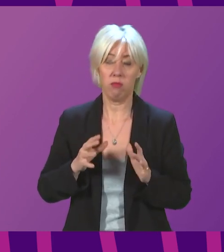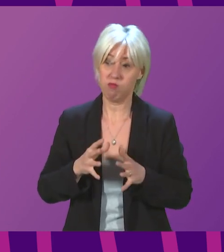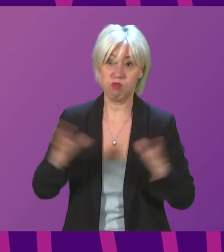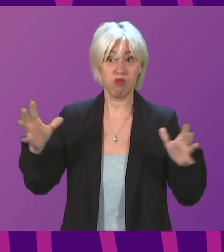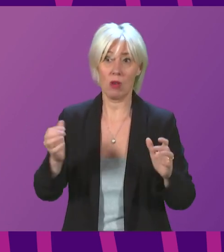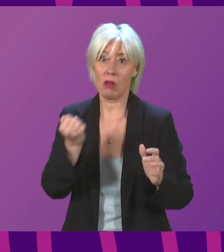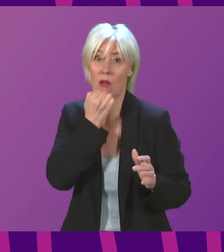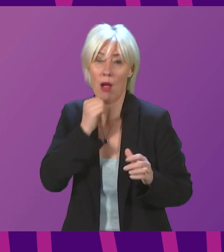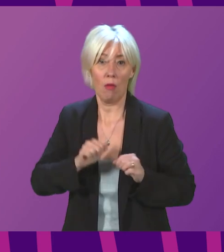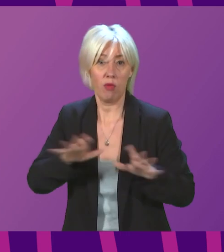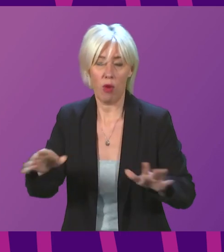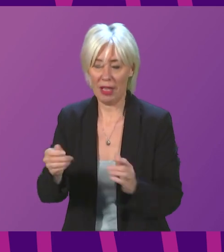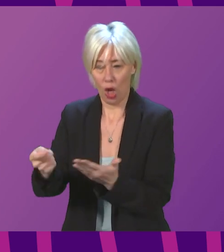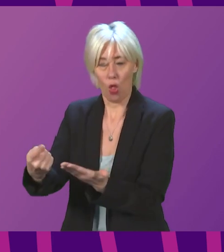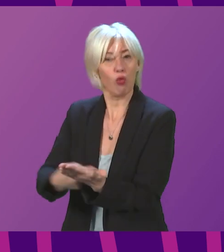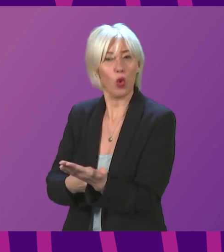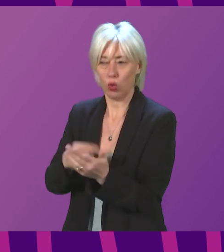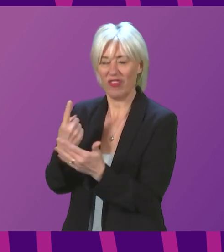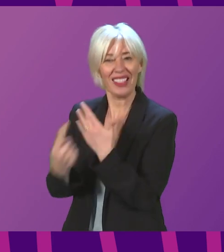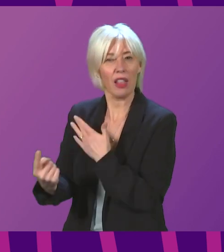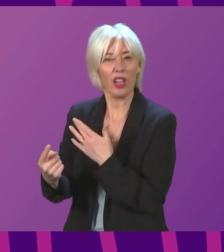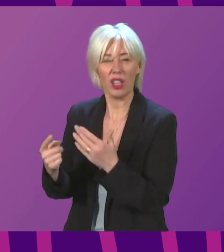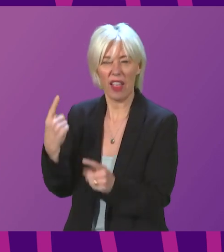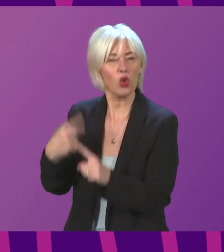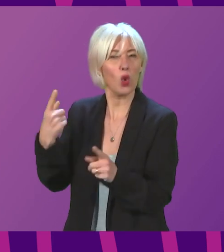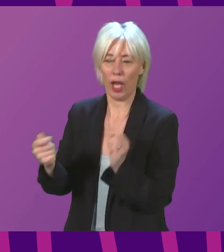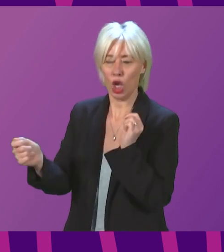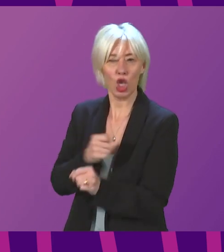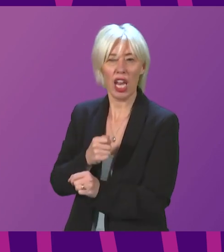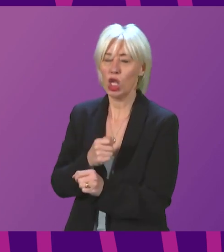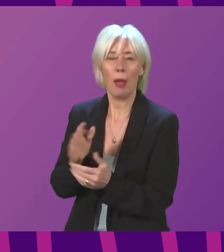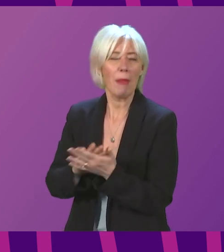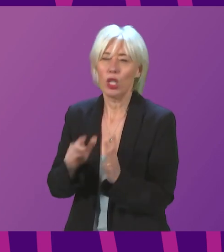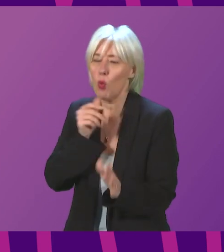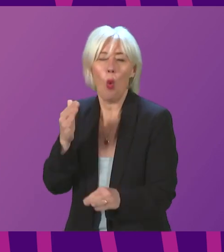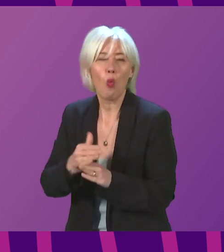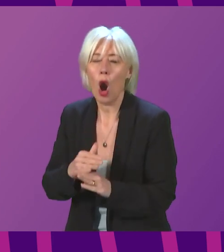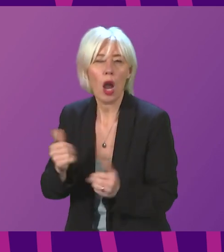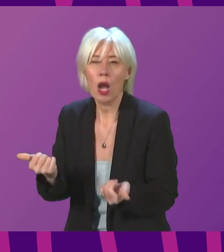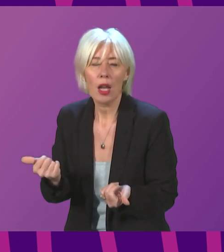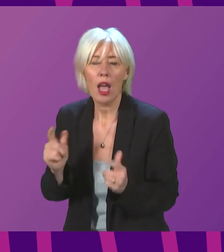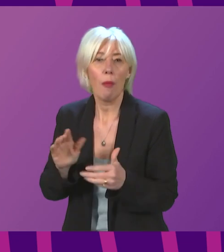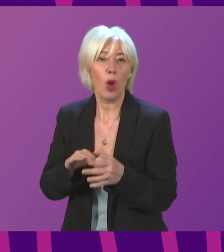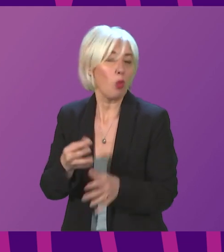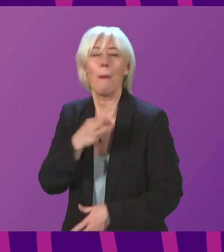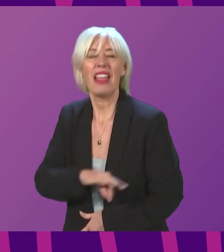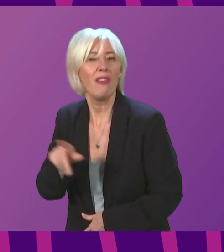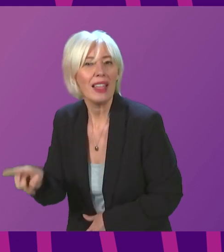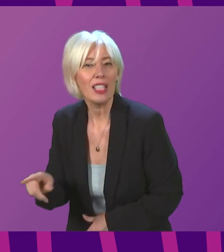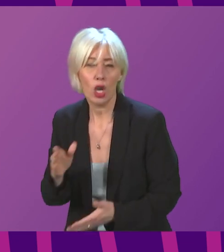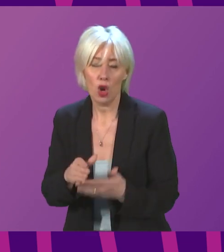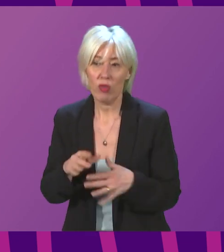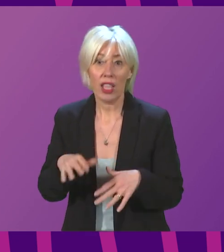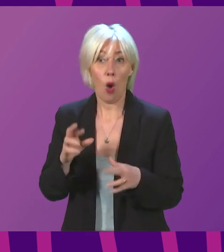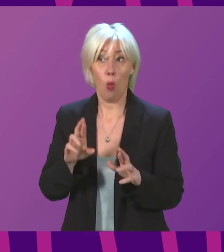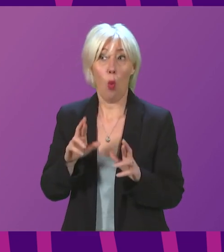self-isolation rules too quickly, actually could be seriously counterproductive, just at the point where I agree we do see some really